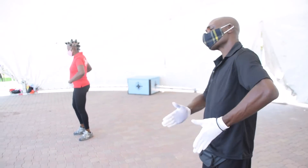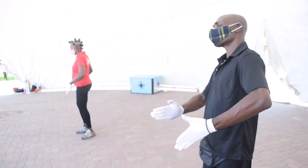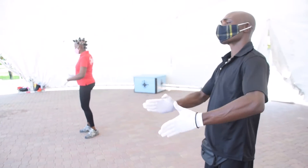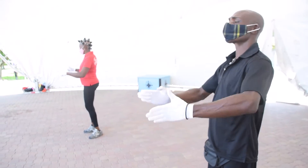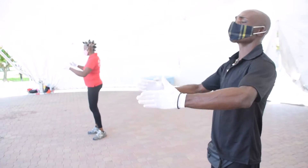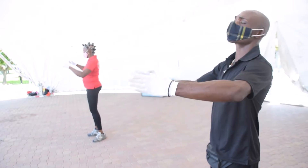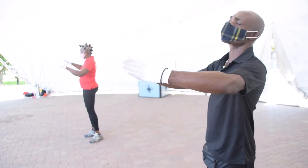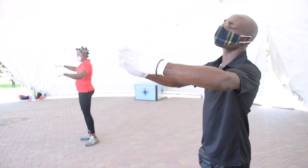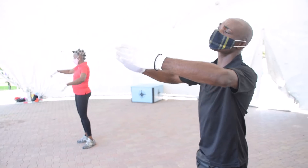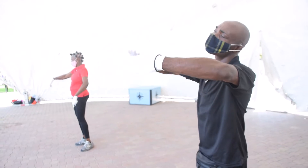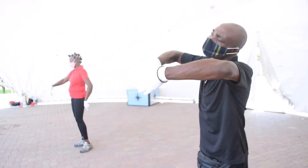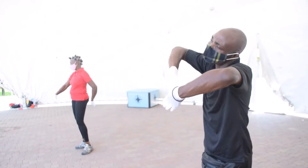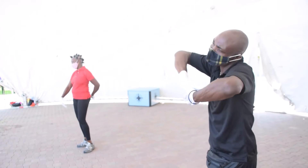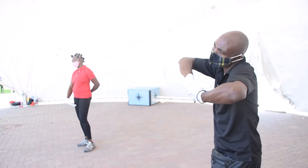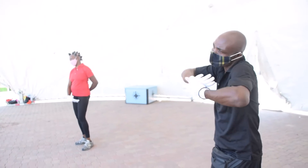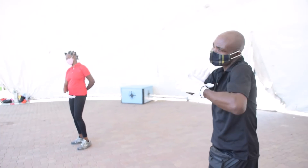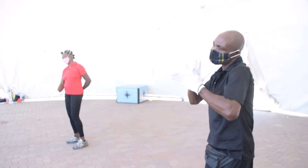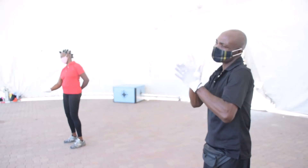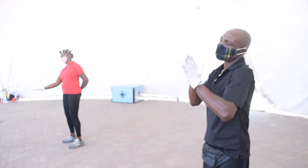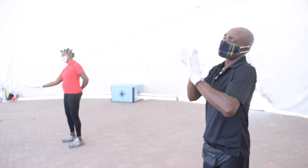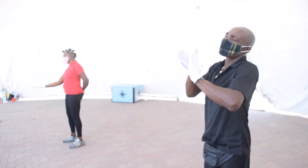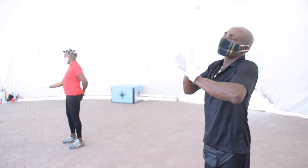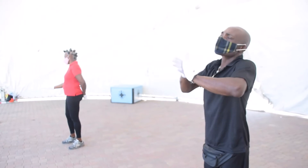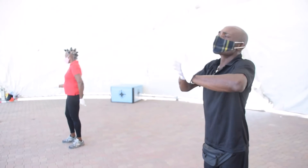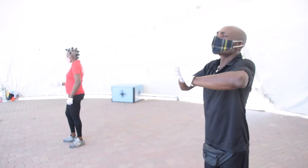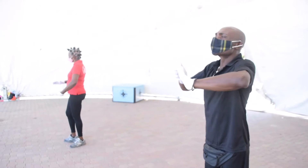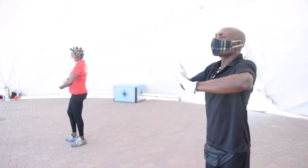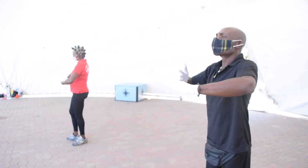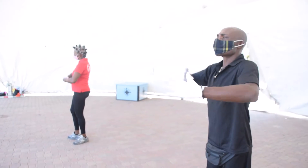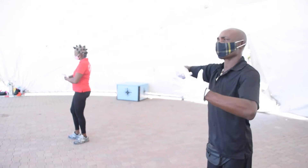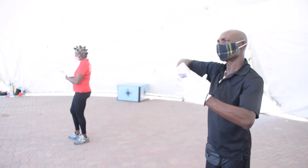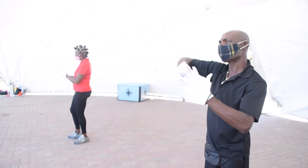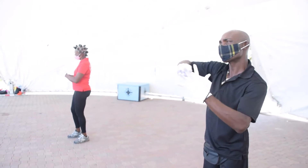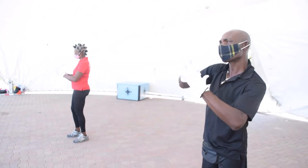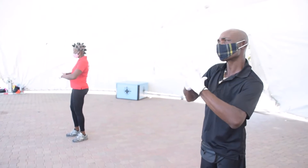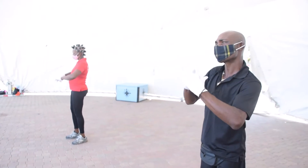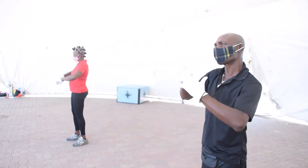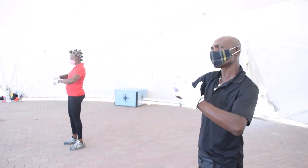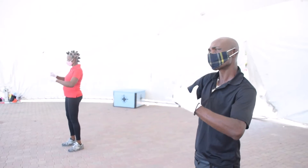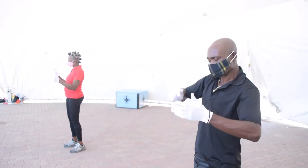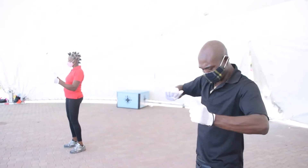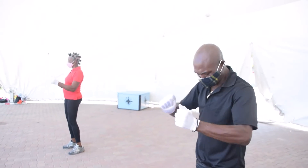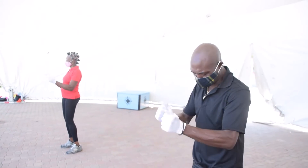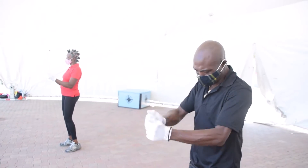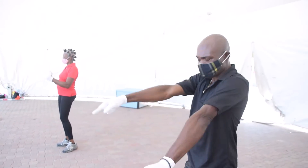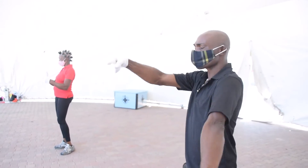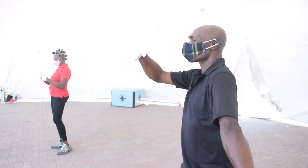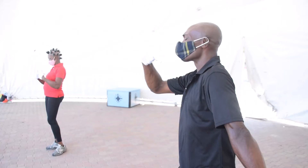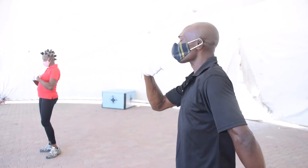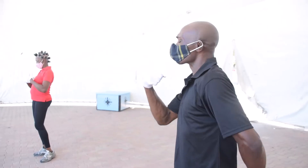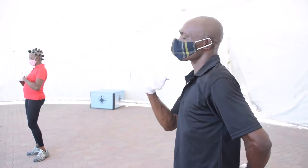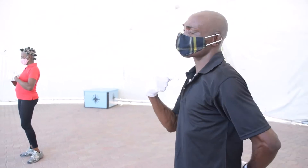Let there peace on let with me.